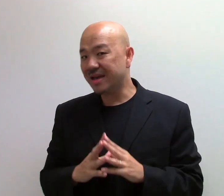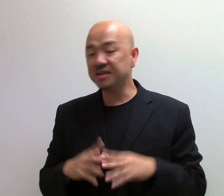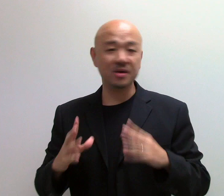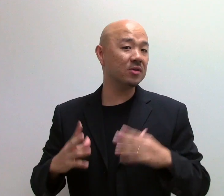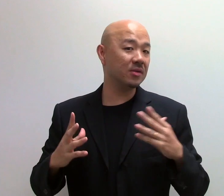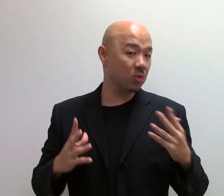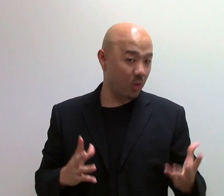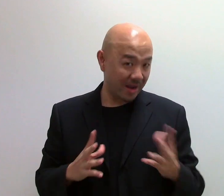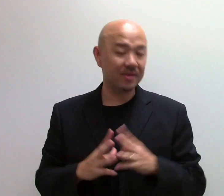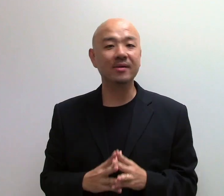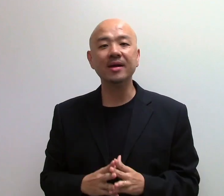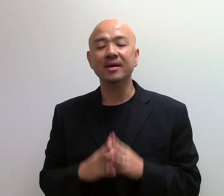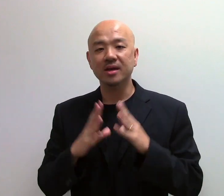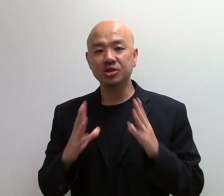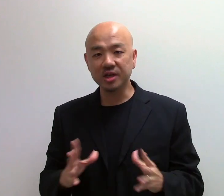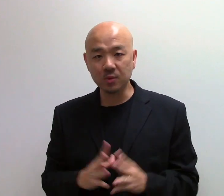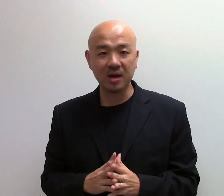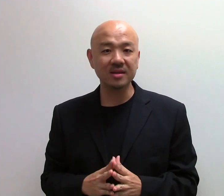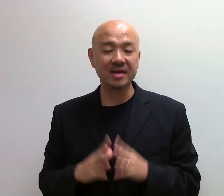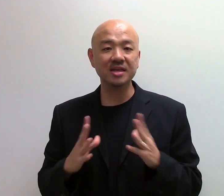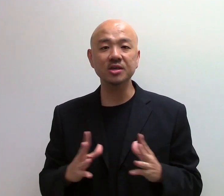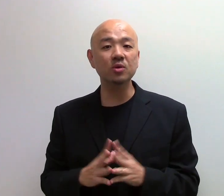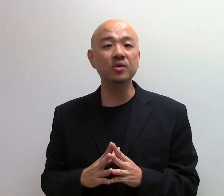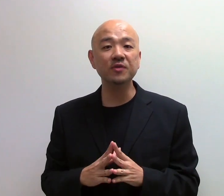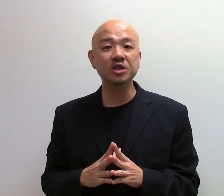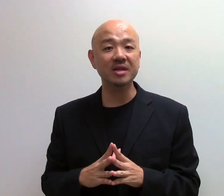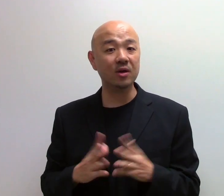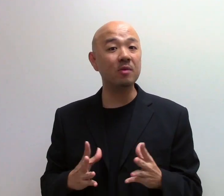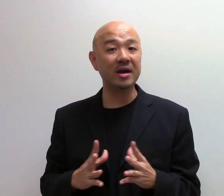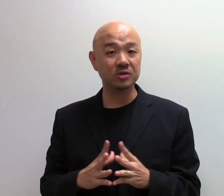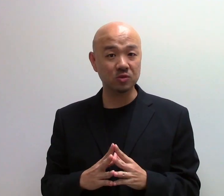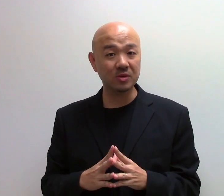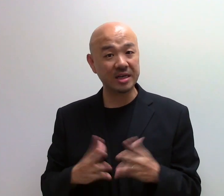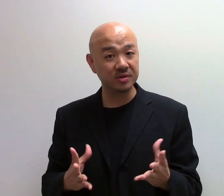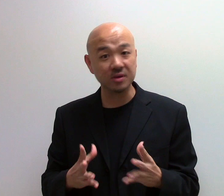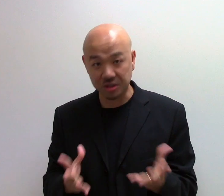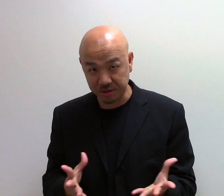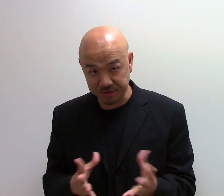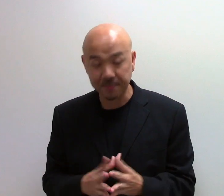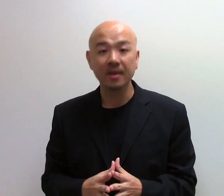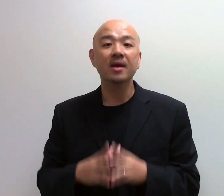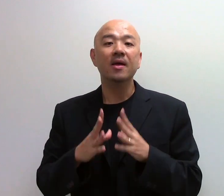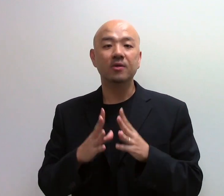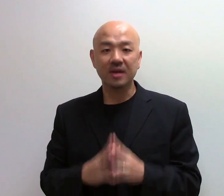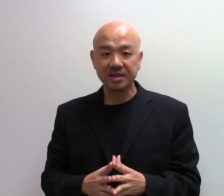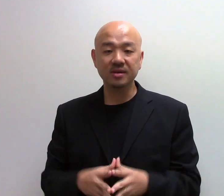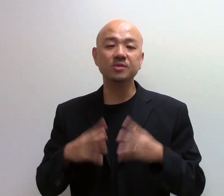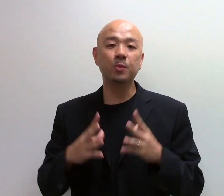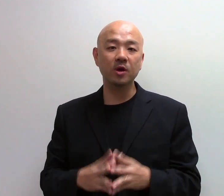in case you are not aware, in J1, there is actually no revision at all by your school lecturers or teachers. Your lecturers will